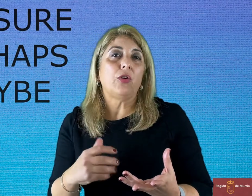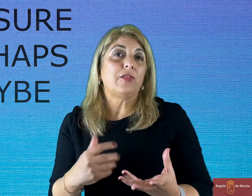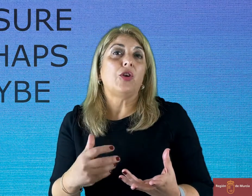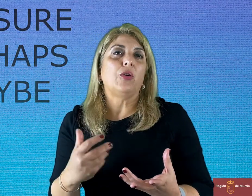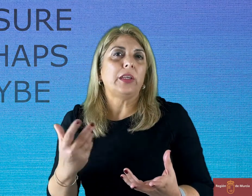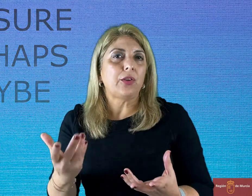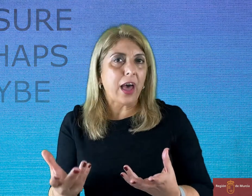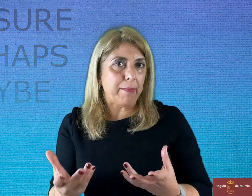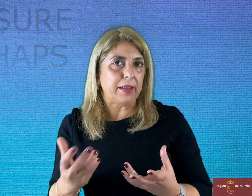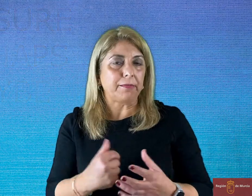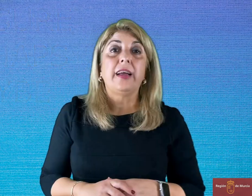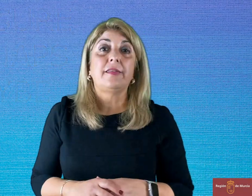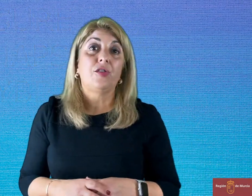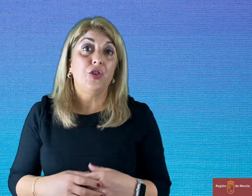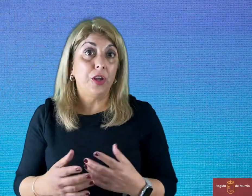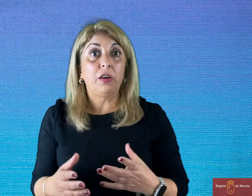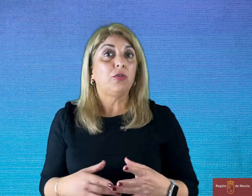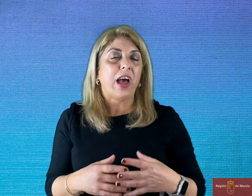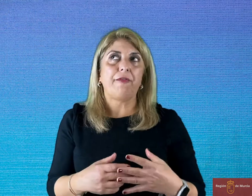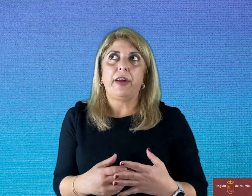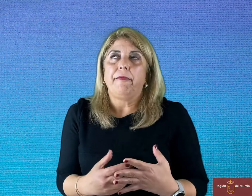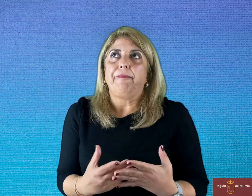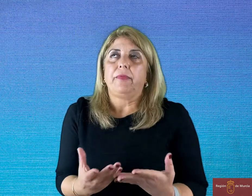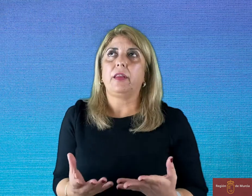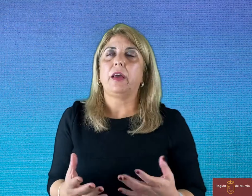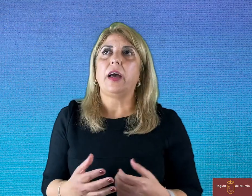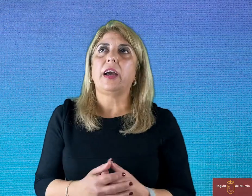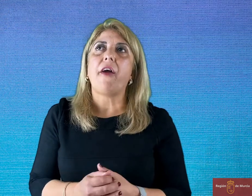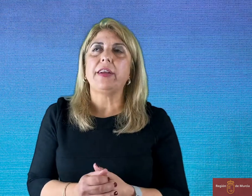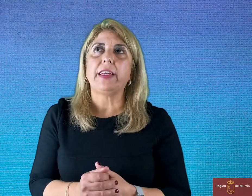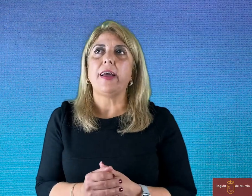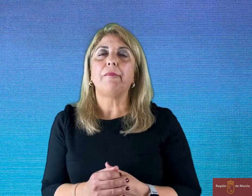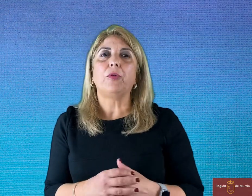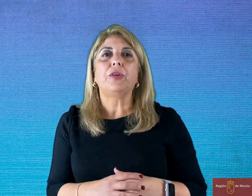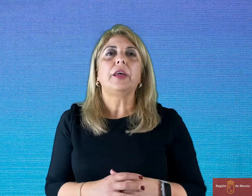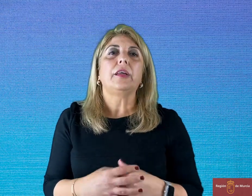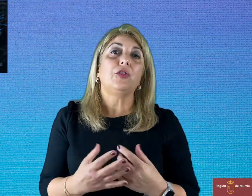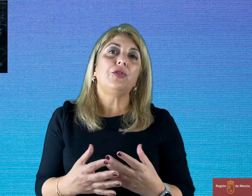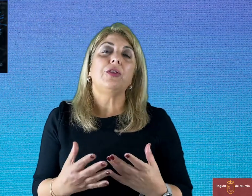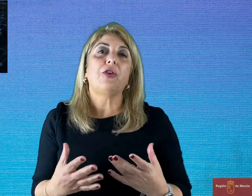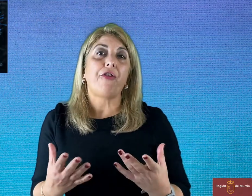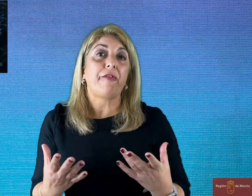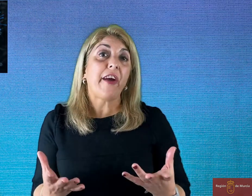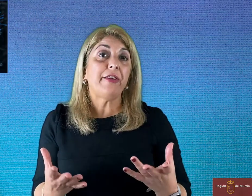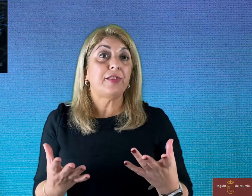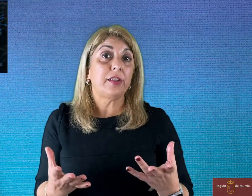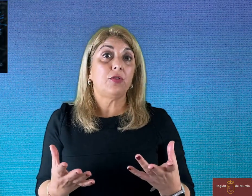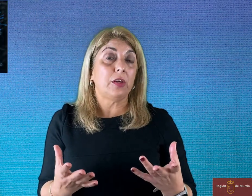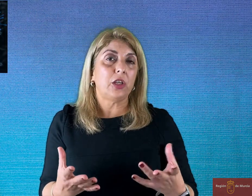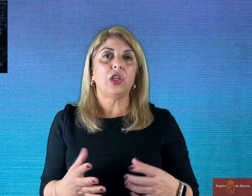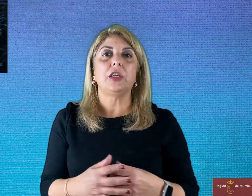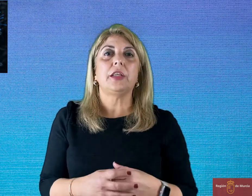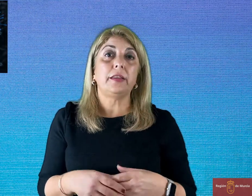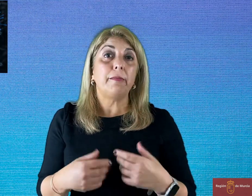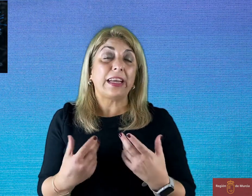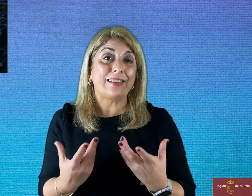is going to happen. As you know, to have a current example, due to the coronavirus situation, the vaccine